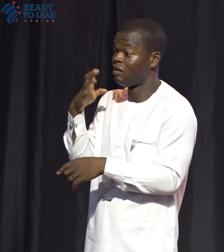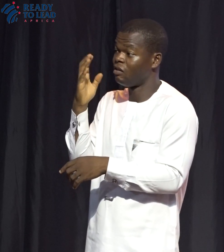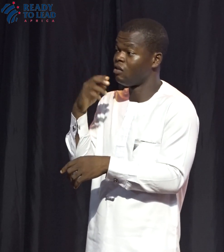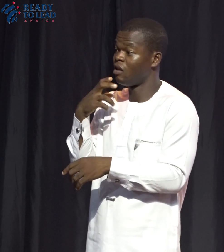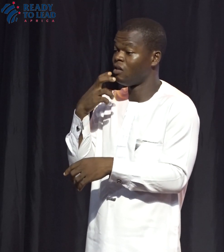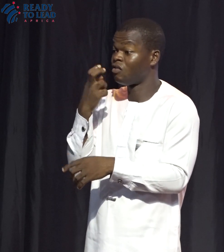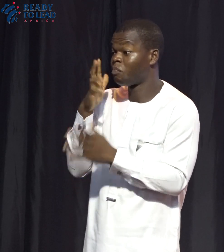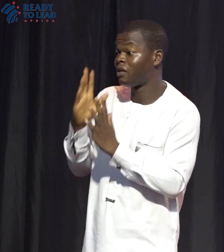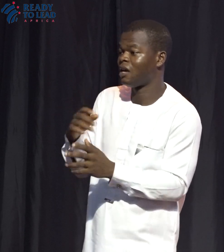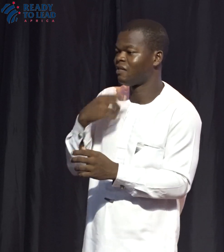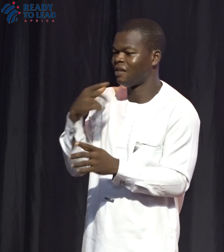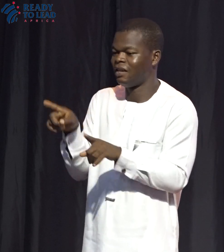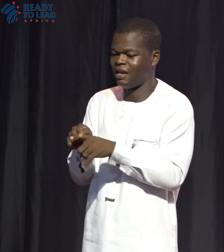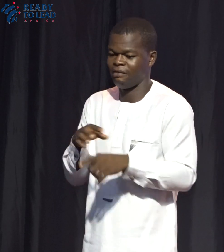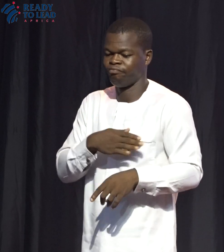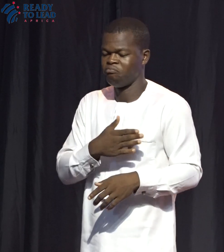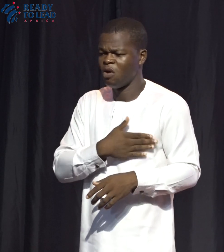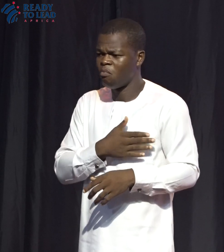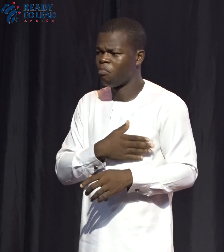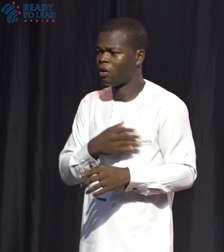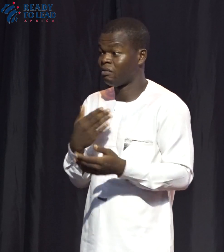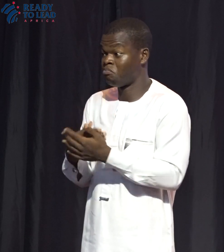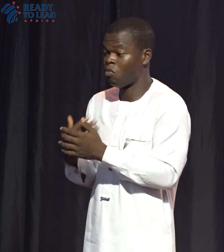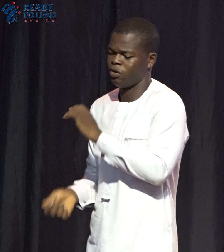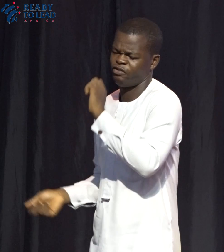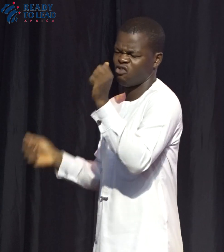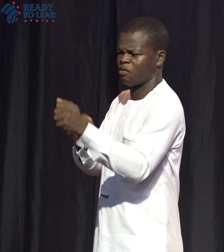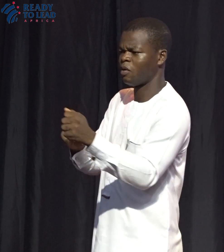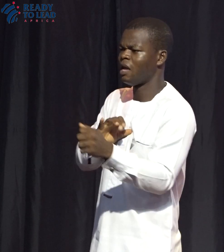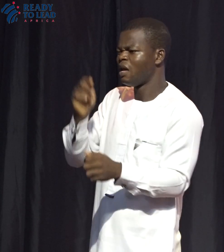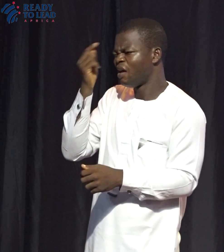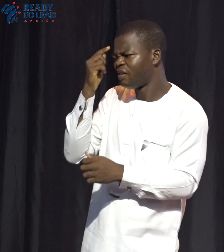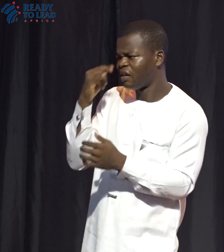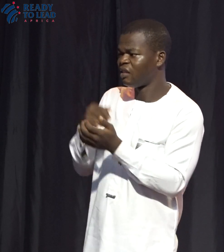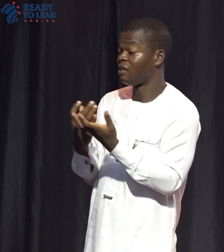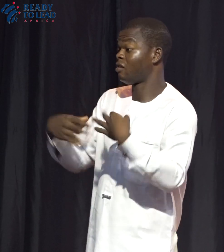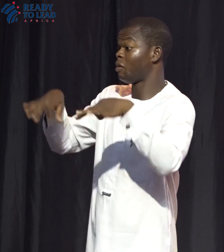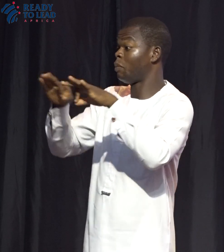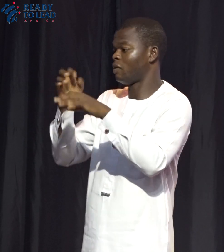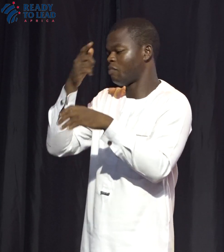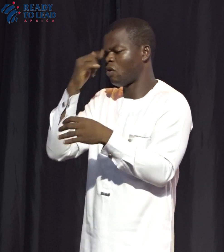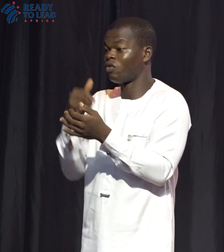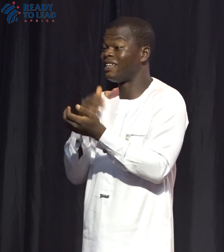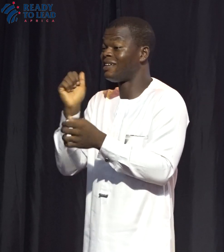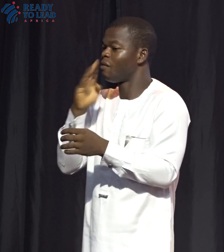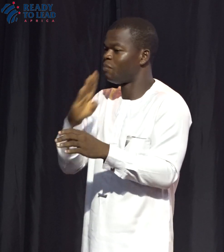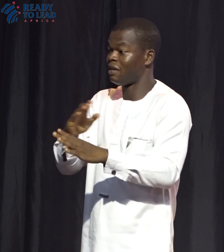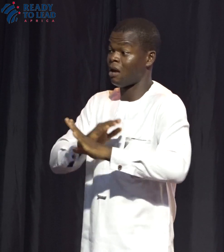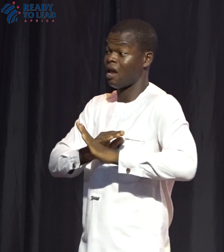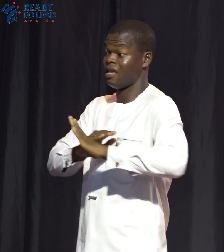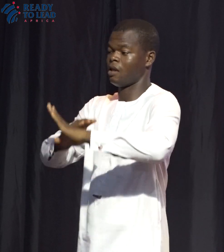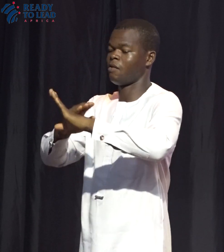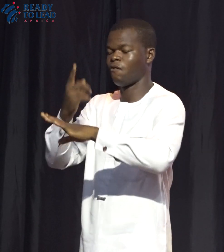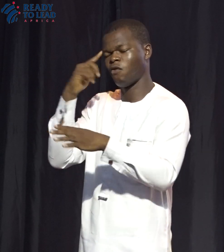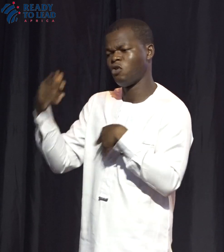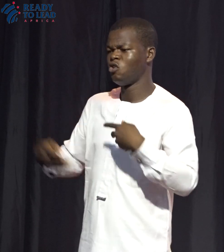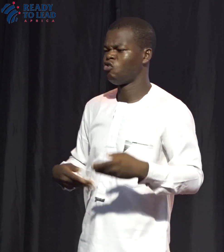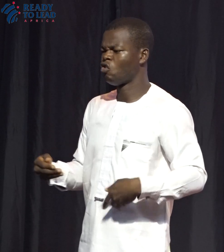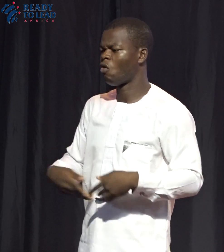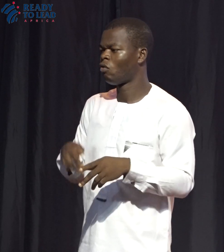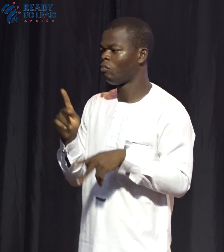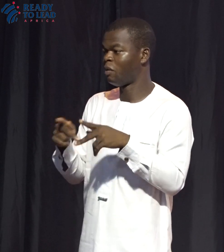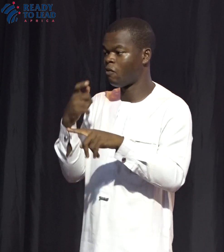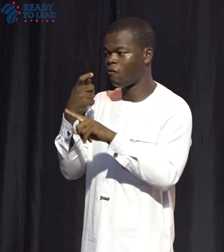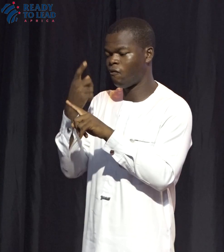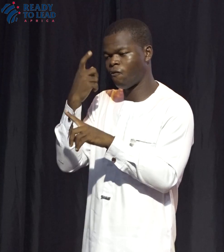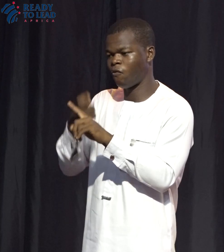whole idea of pocket transformation, I think is really important, because it could be an impediment for young people from engaging. So,